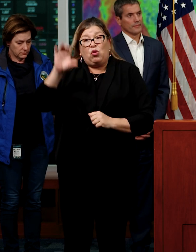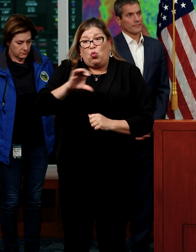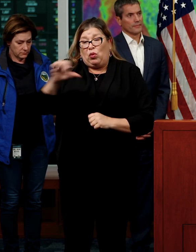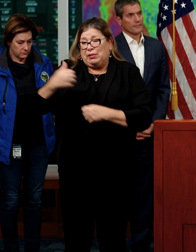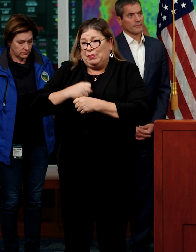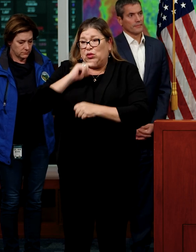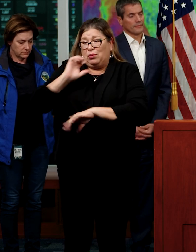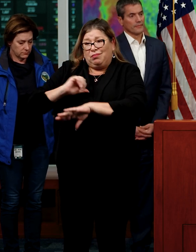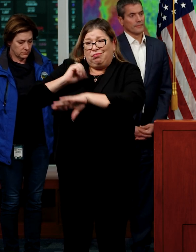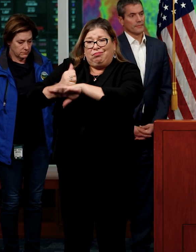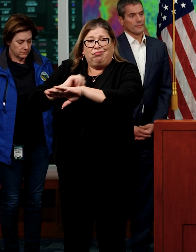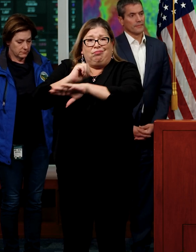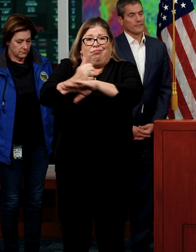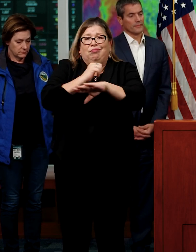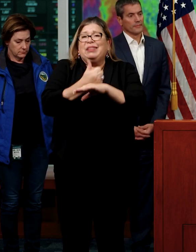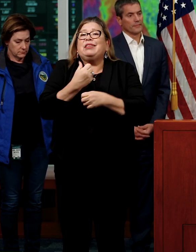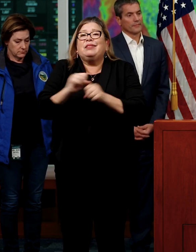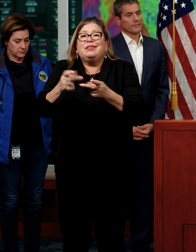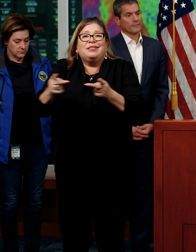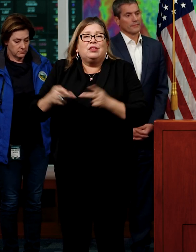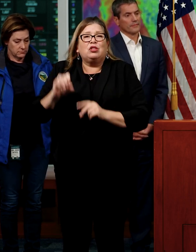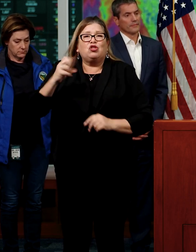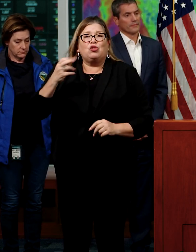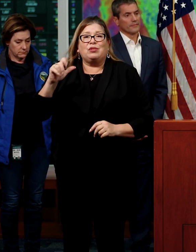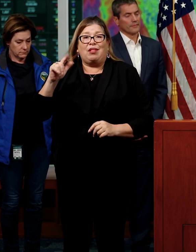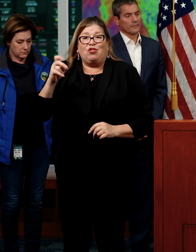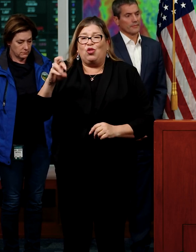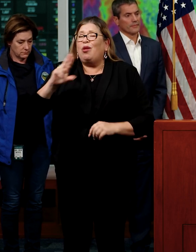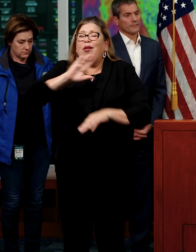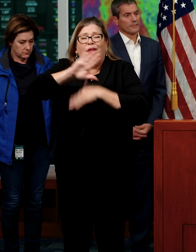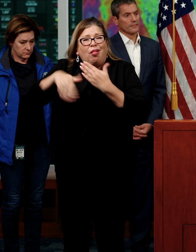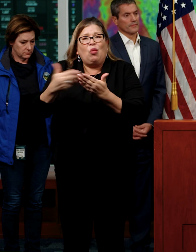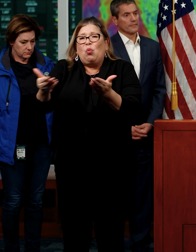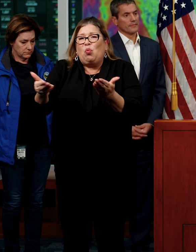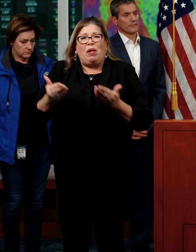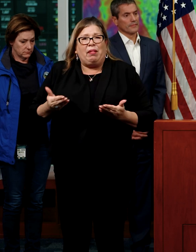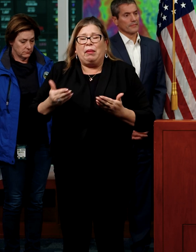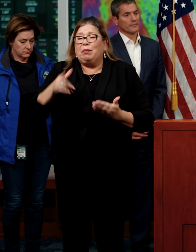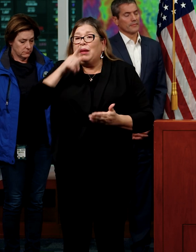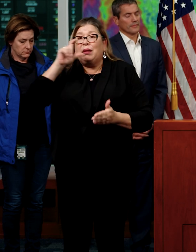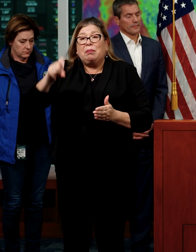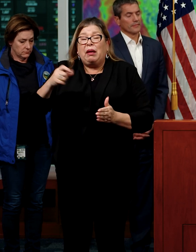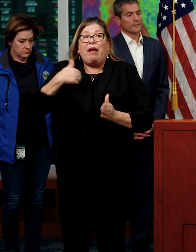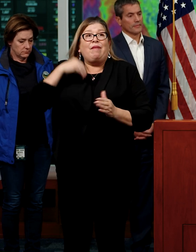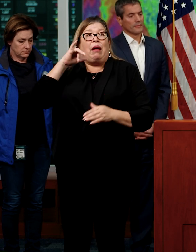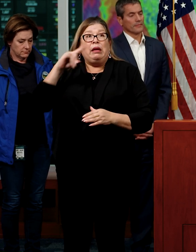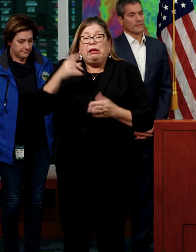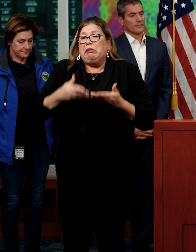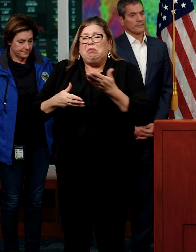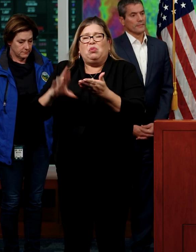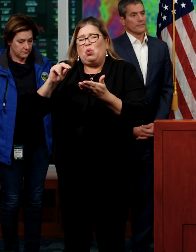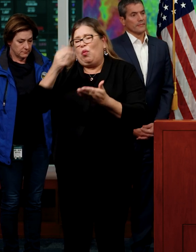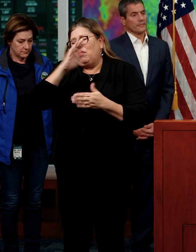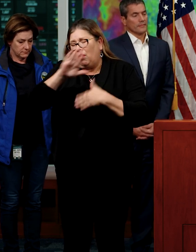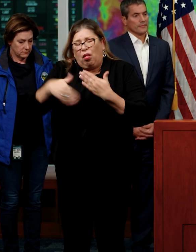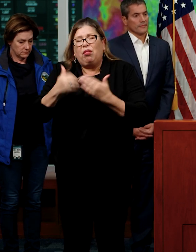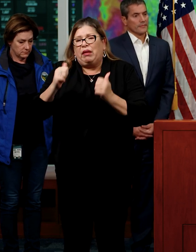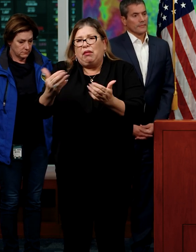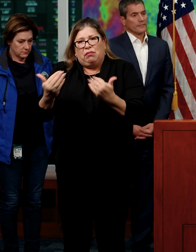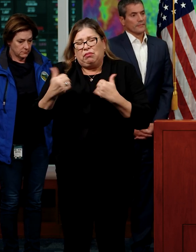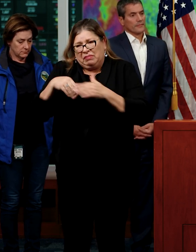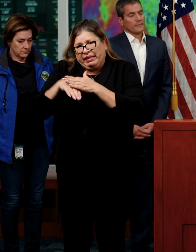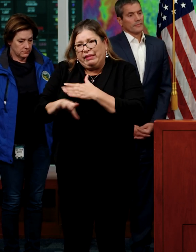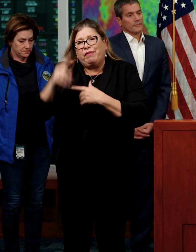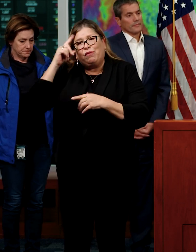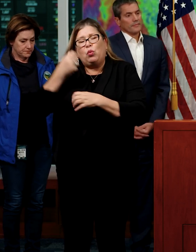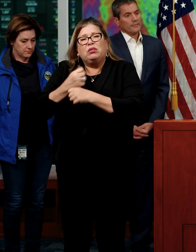Please note that all are welcome at these shelters, and no identification is required. The Department of Social Services